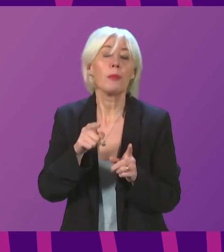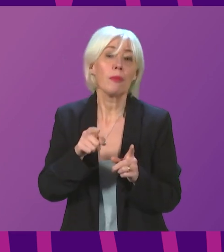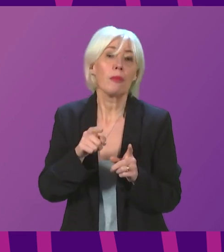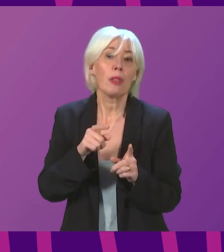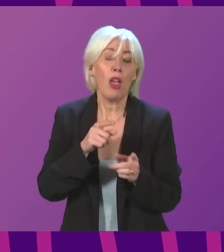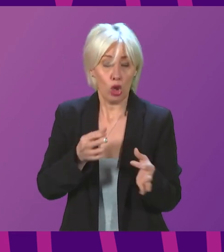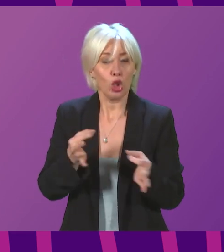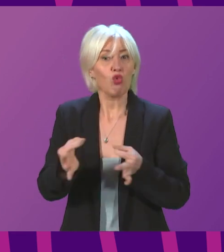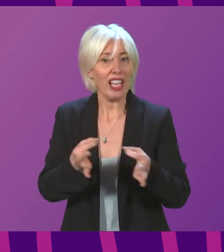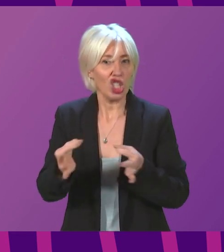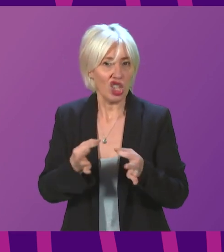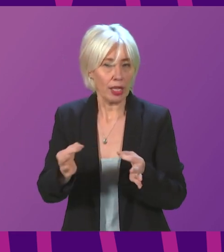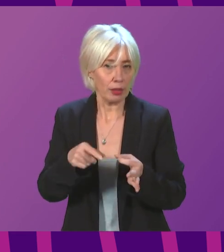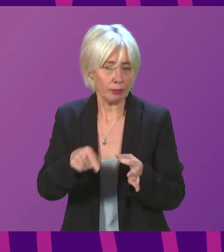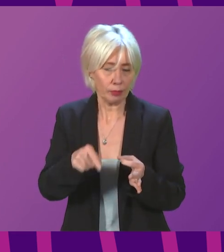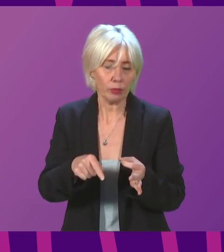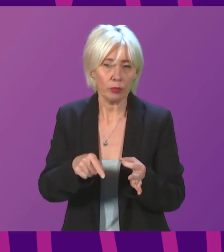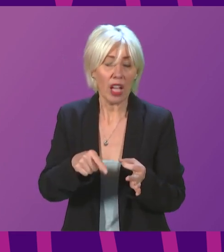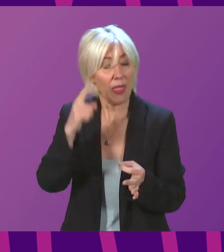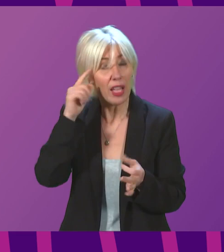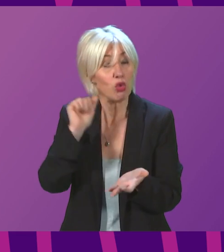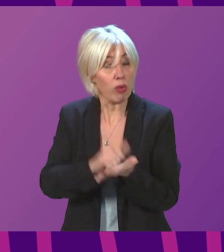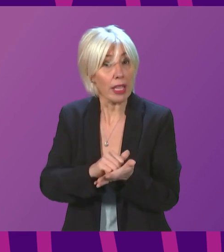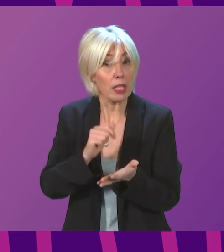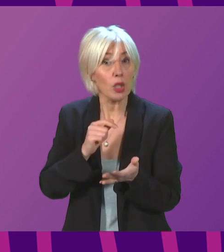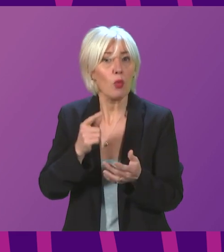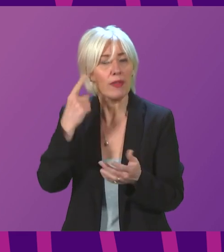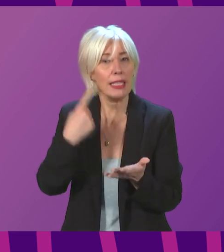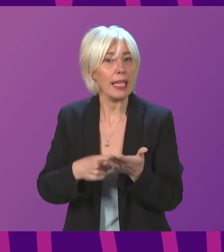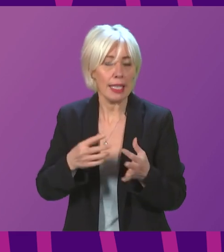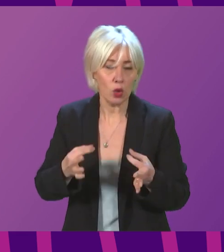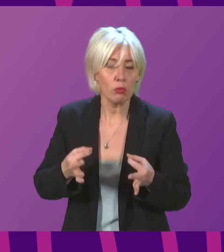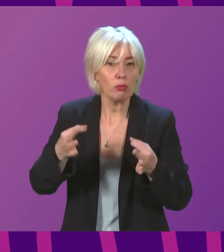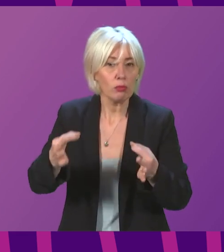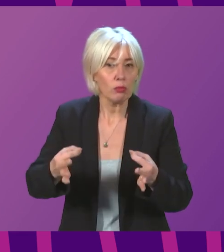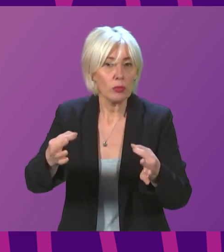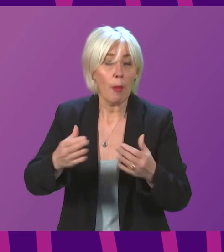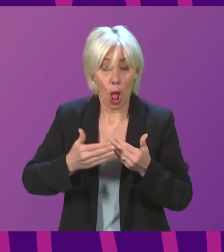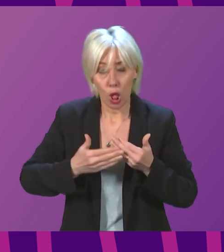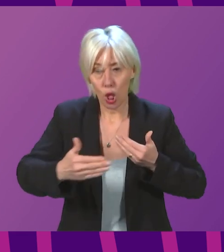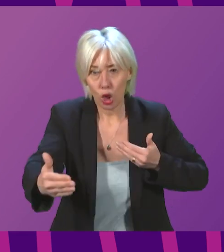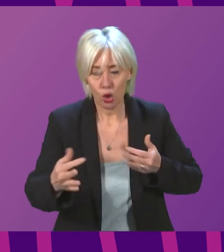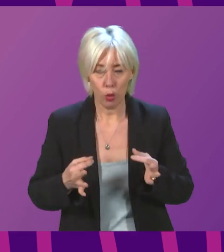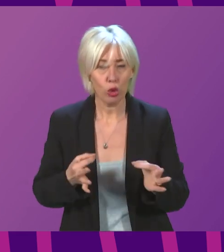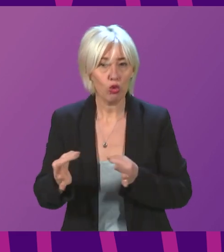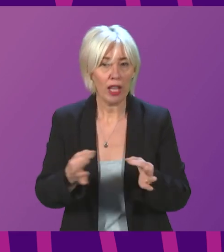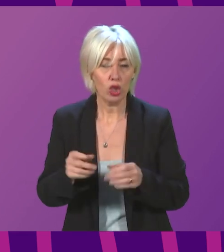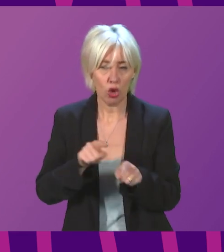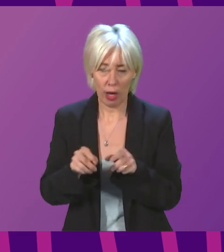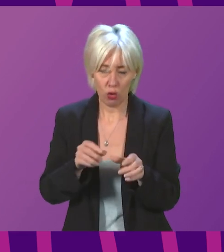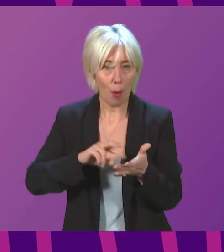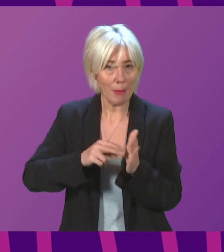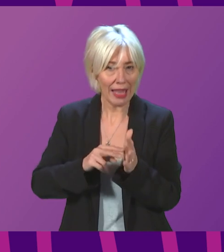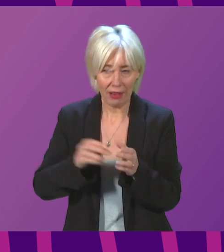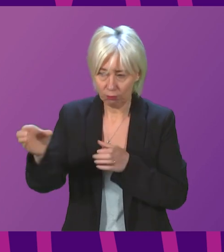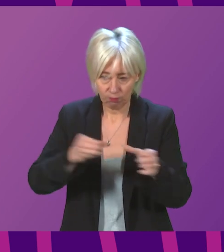the strategy? We have, I think, rightly decided to take a bit longer over a longer term strategy for workforce planning to